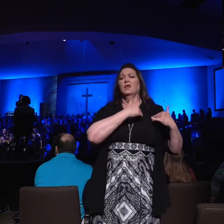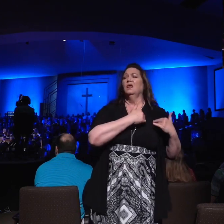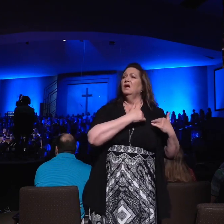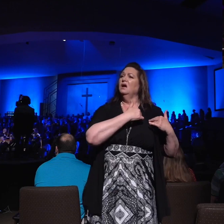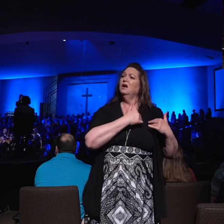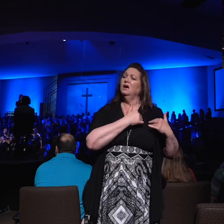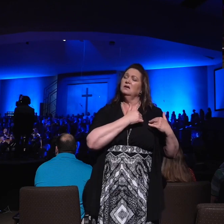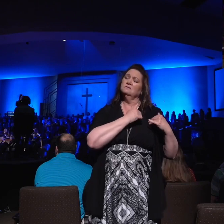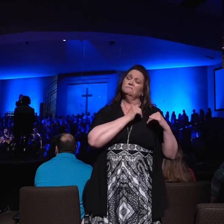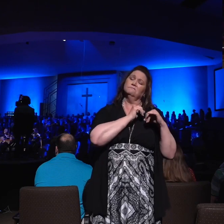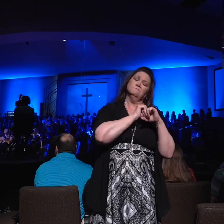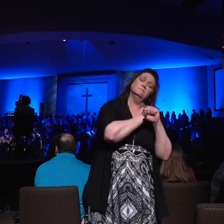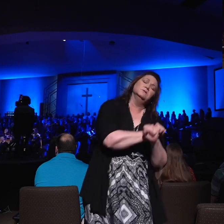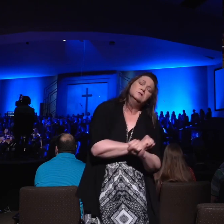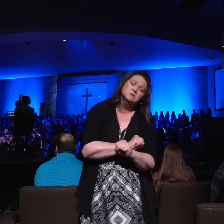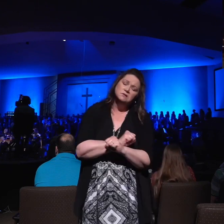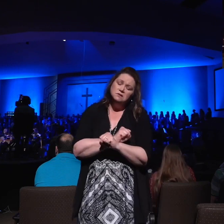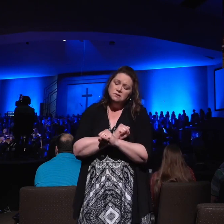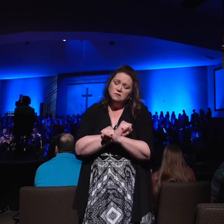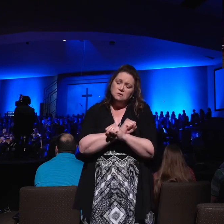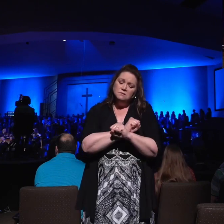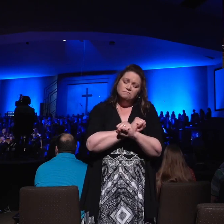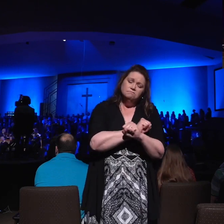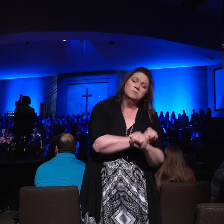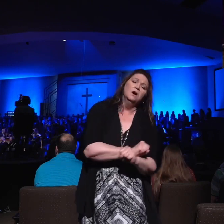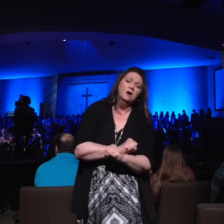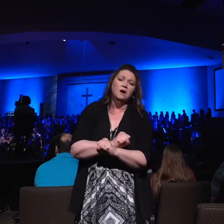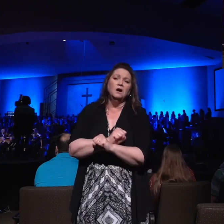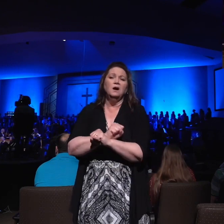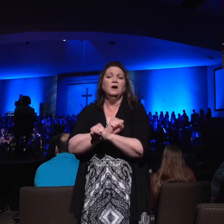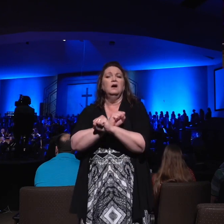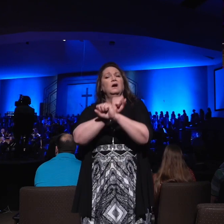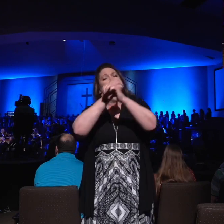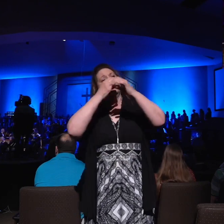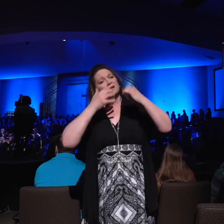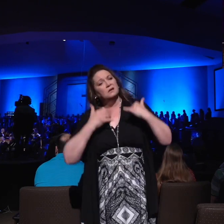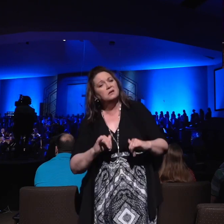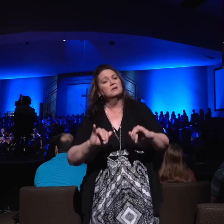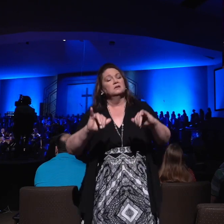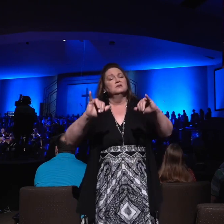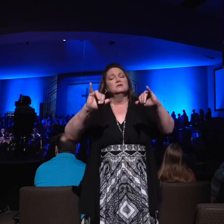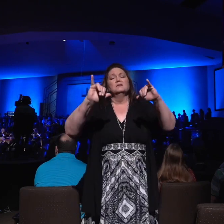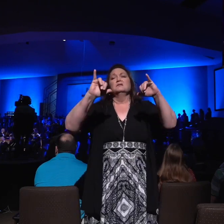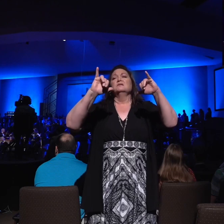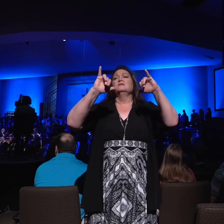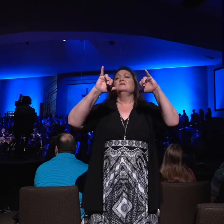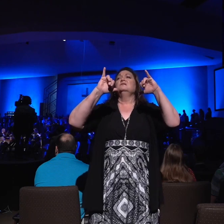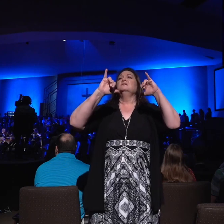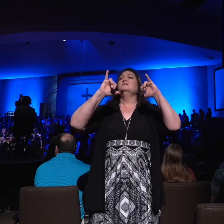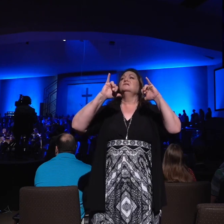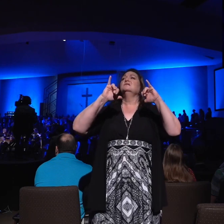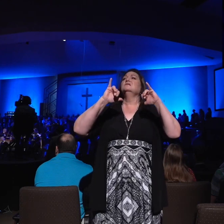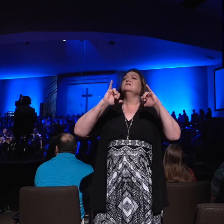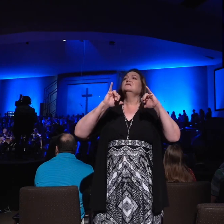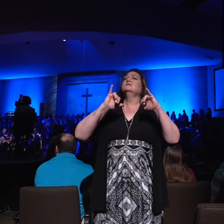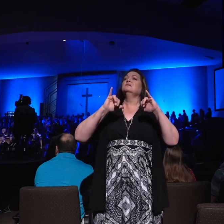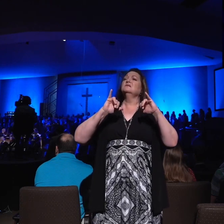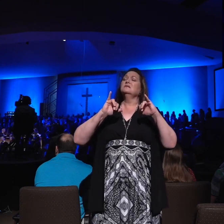war had come home These were